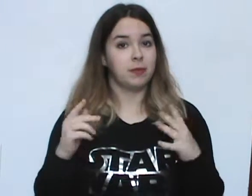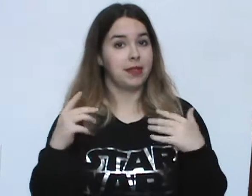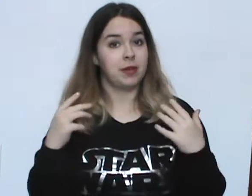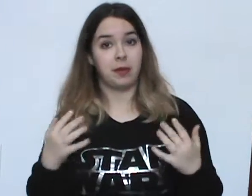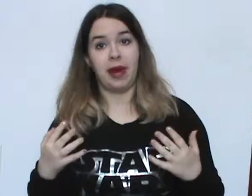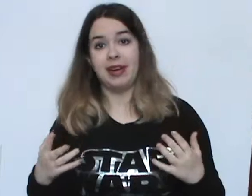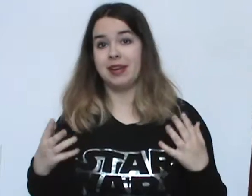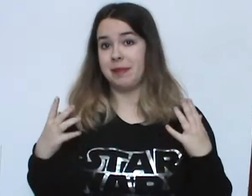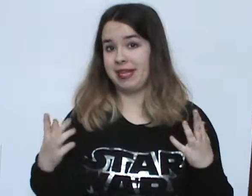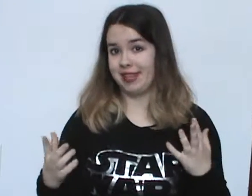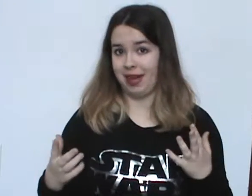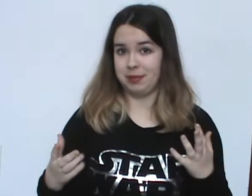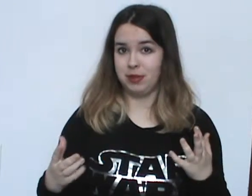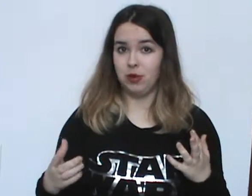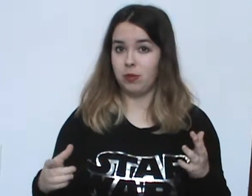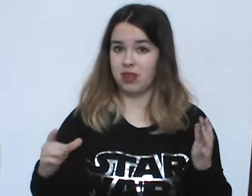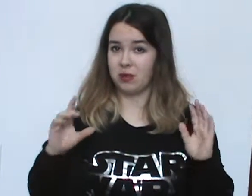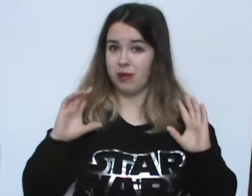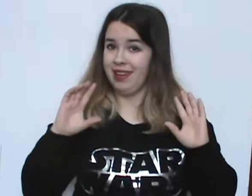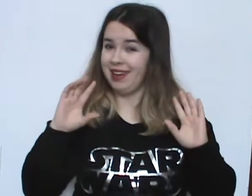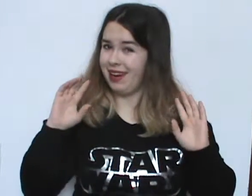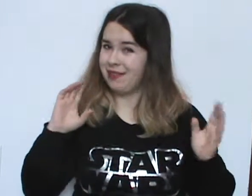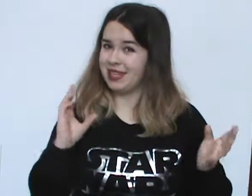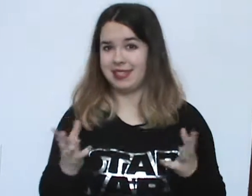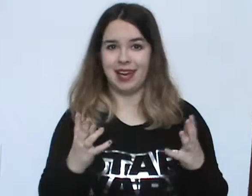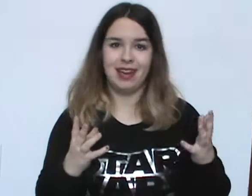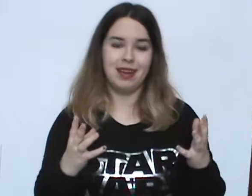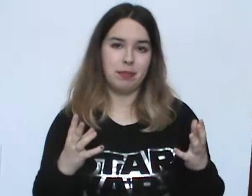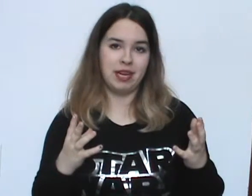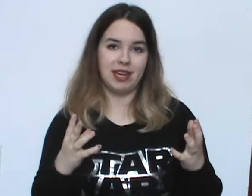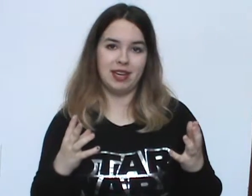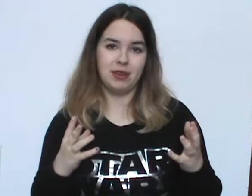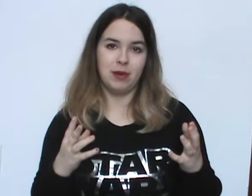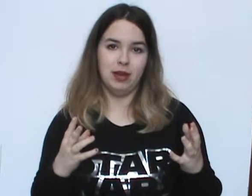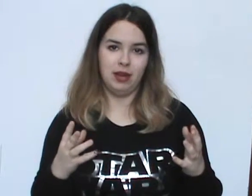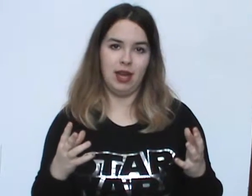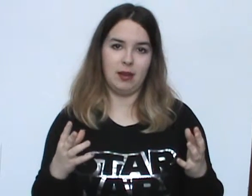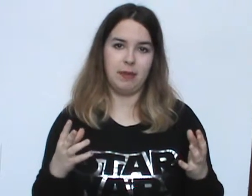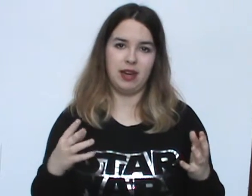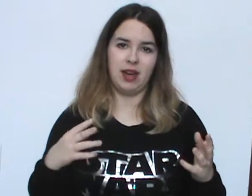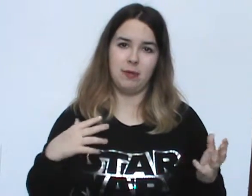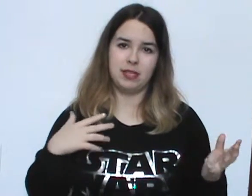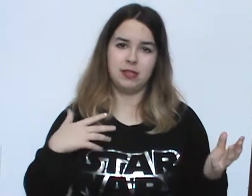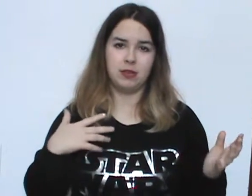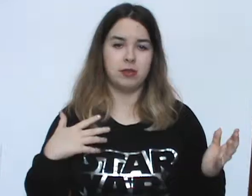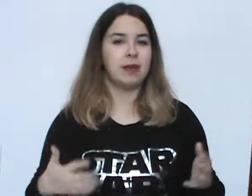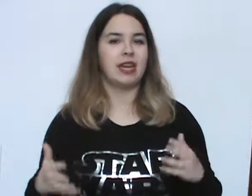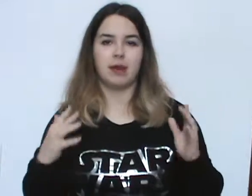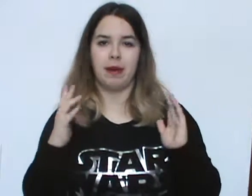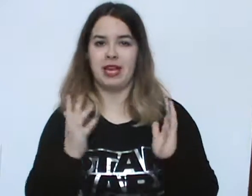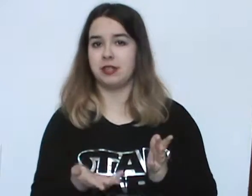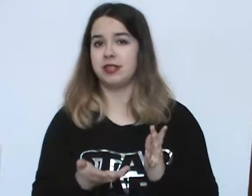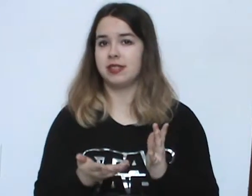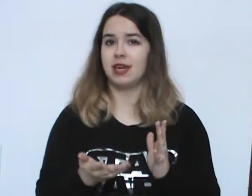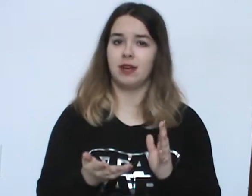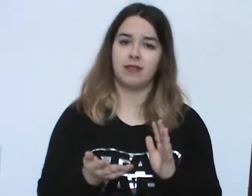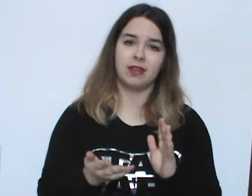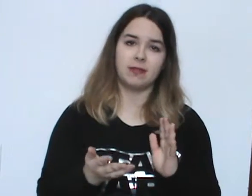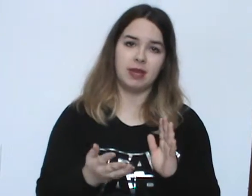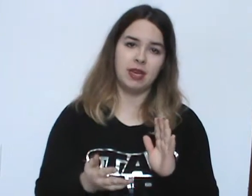really great and amazing episode with a really kind of exciting beginning to it, but I wish those beginning patients that you first meet,